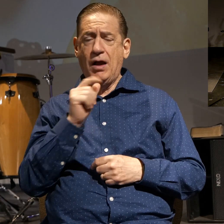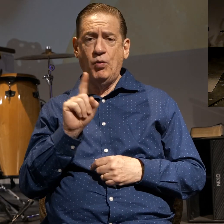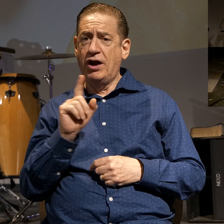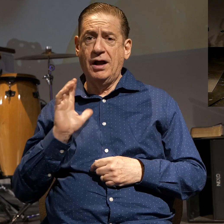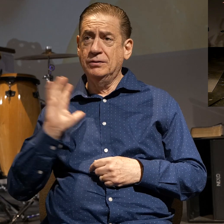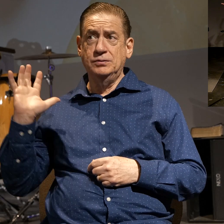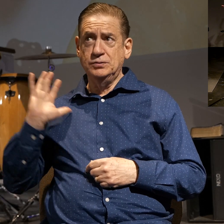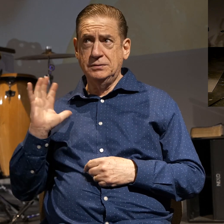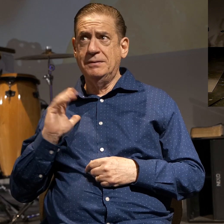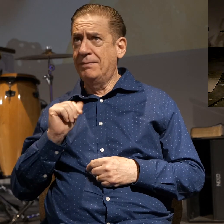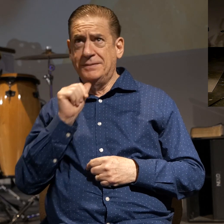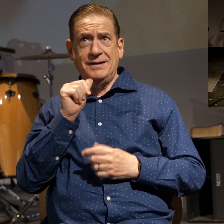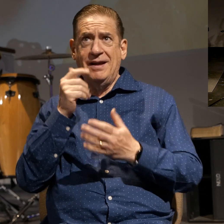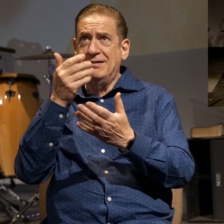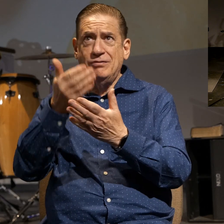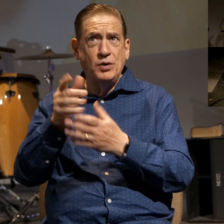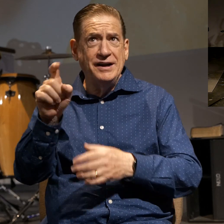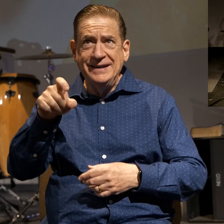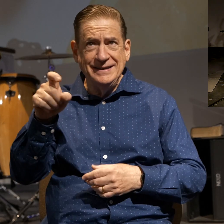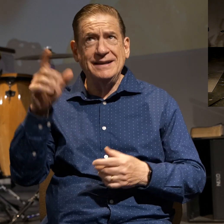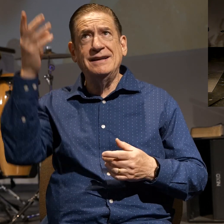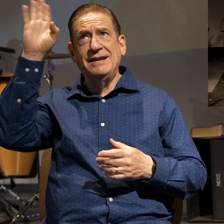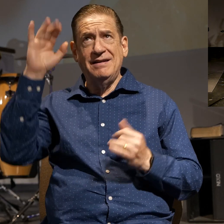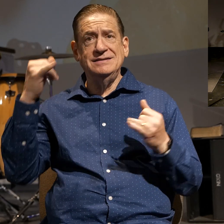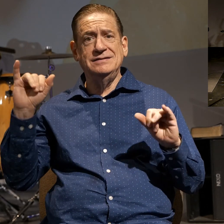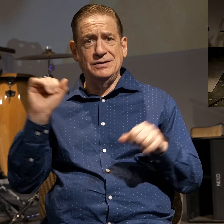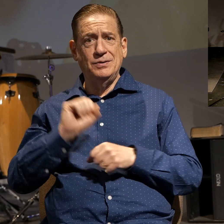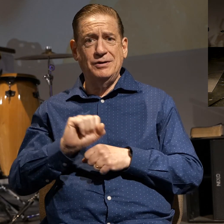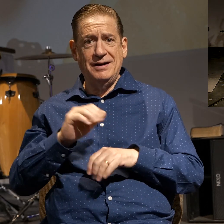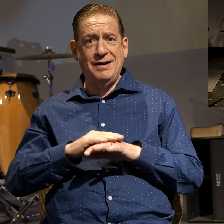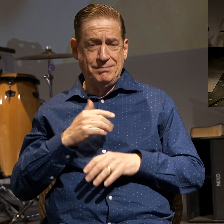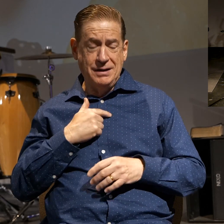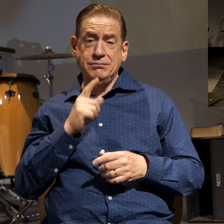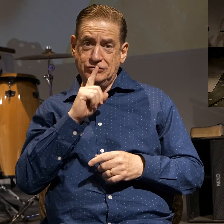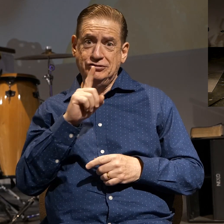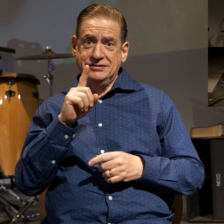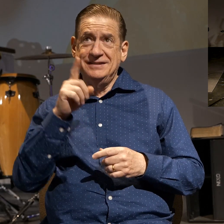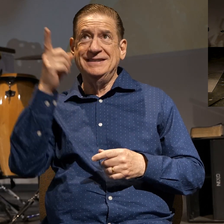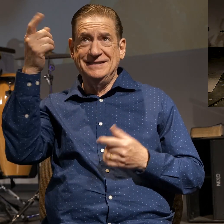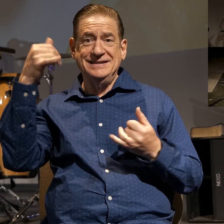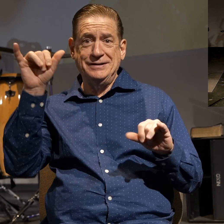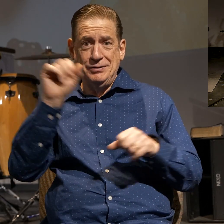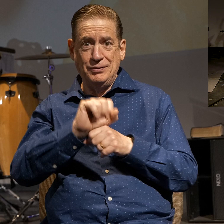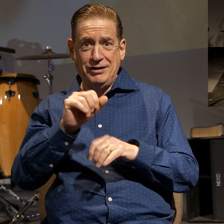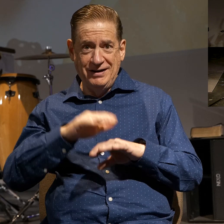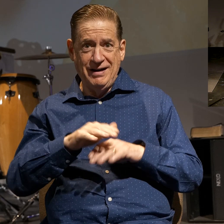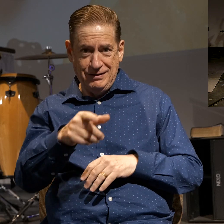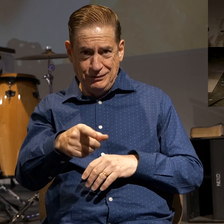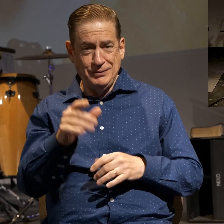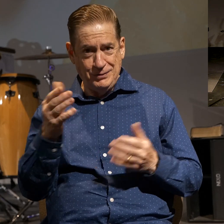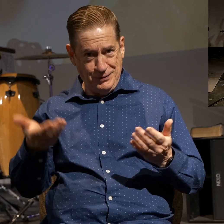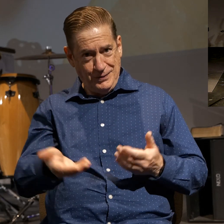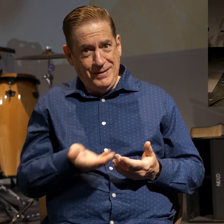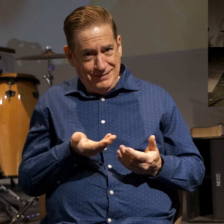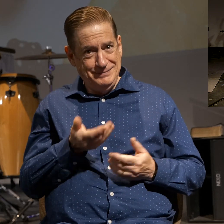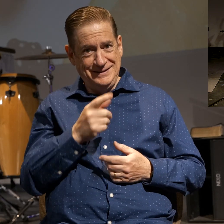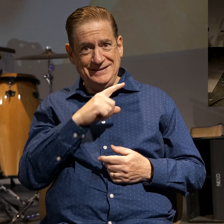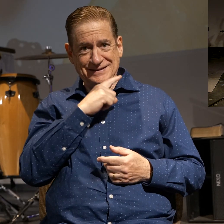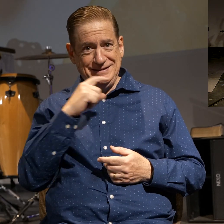not where I used to be, but I'm not where I need to be. God's still working on me. I'm sure He's still working on you. Welcome to Desert Breeze. That's what we're all